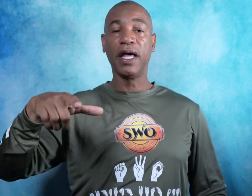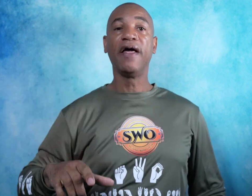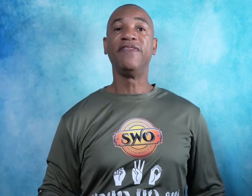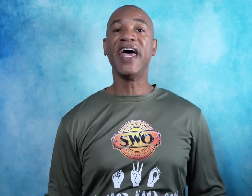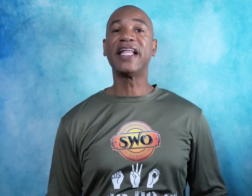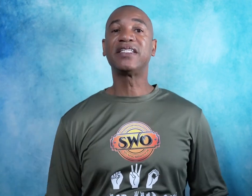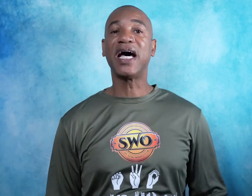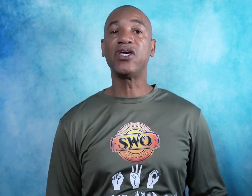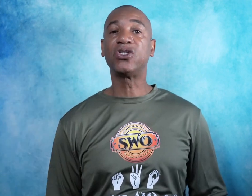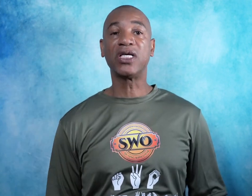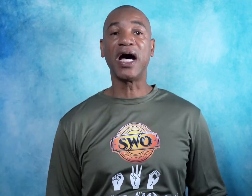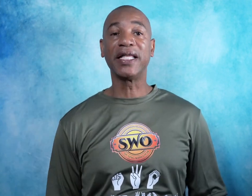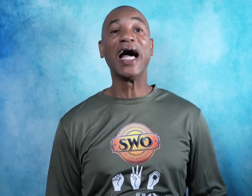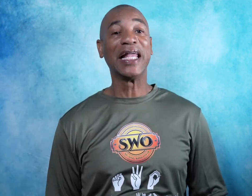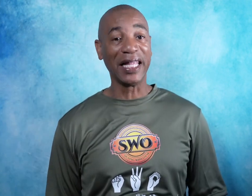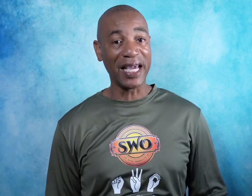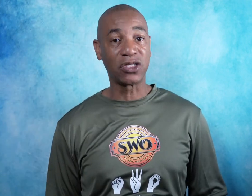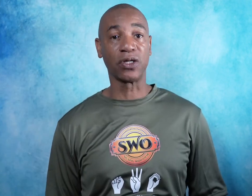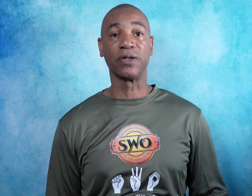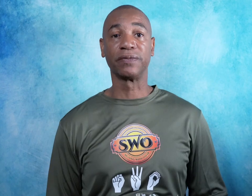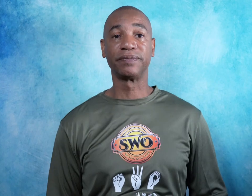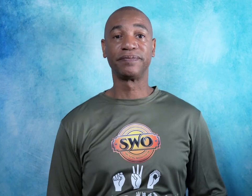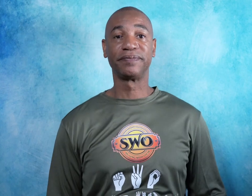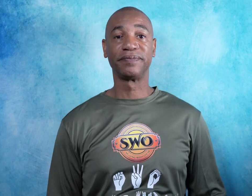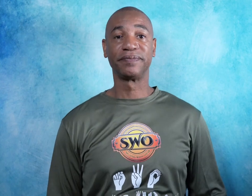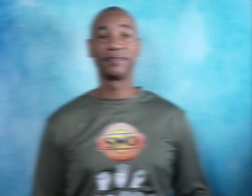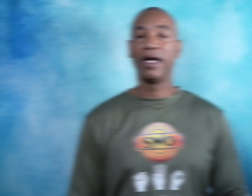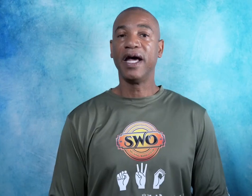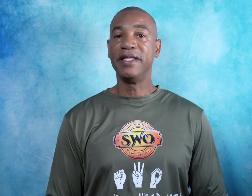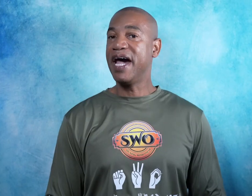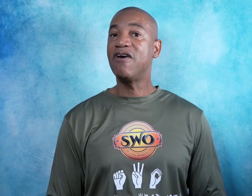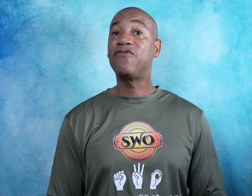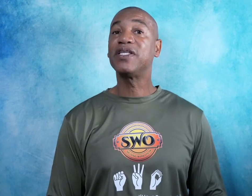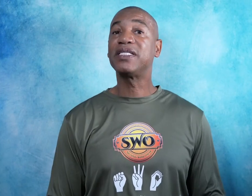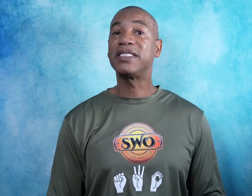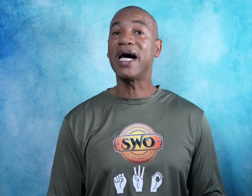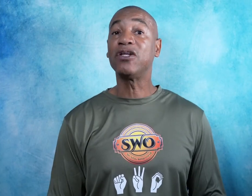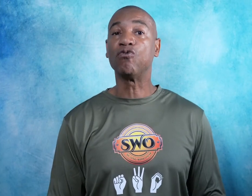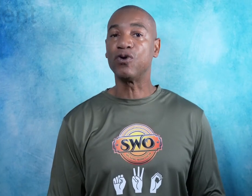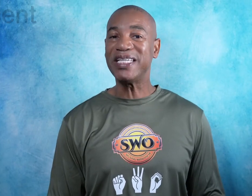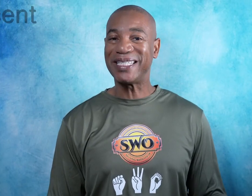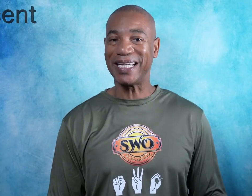That is how you sign later. Now for the sign recent.